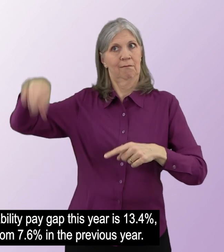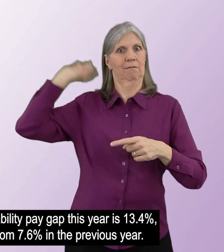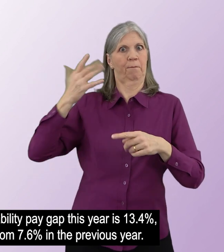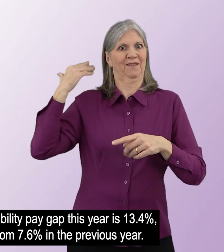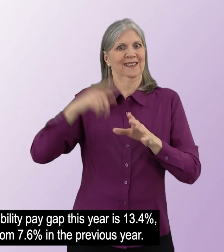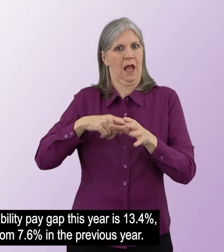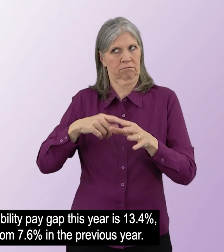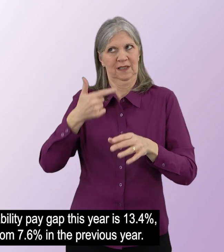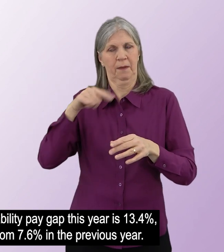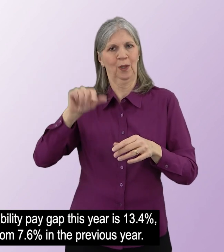in the previous year.